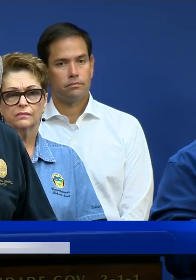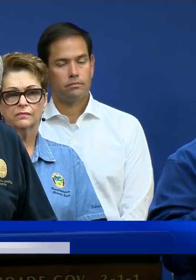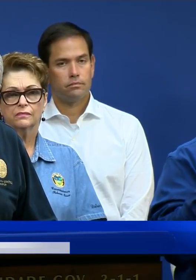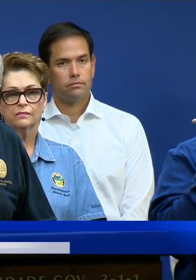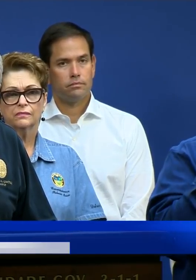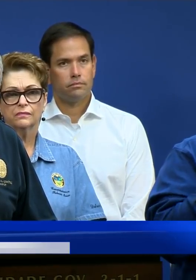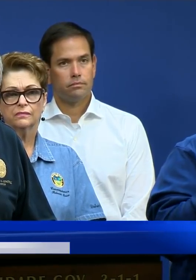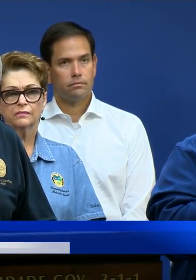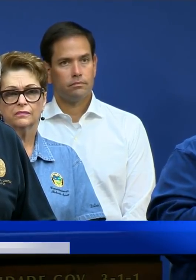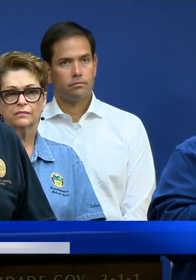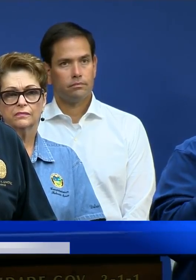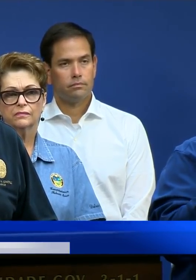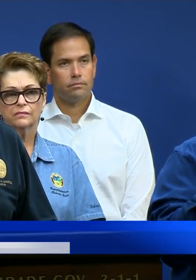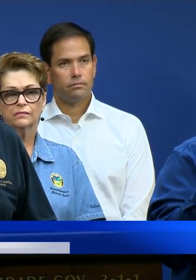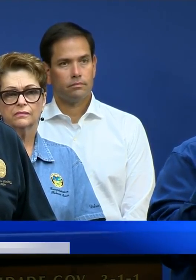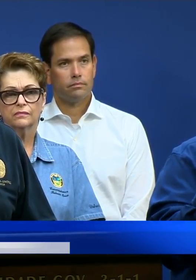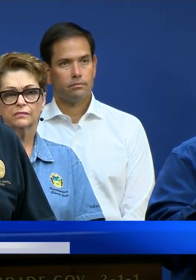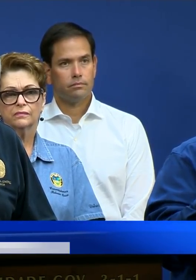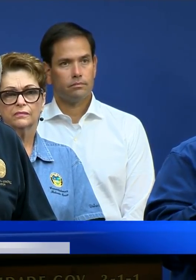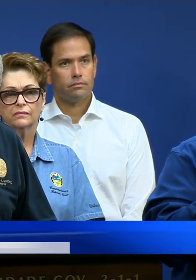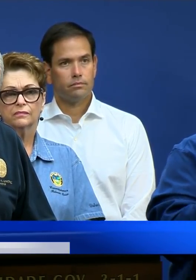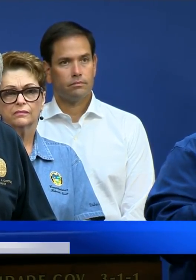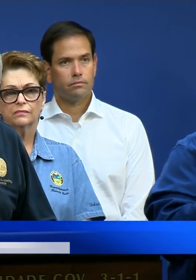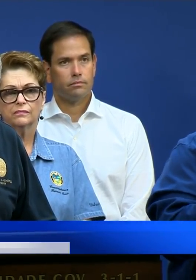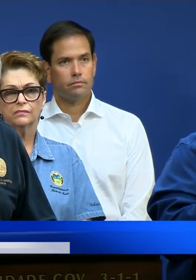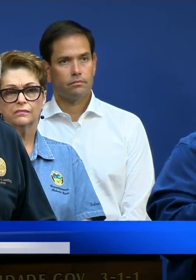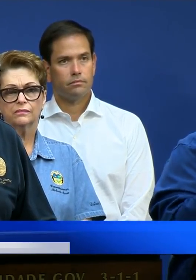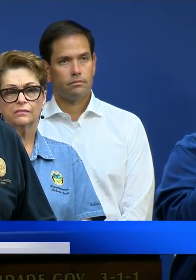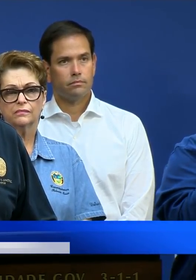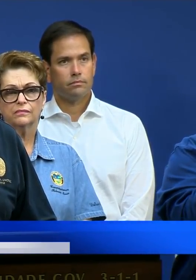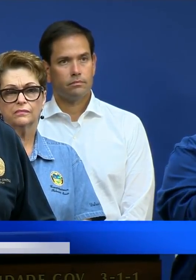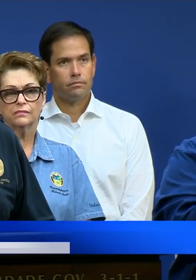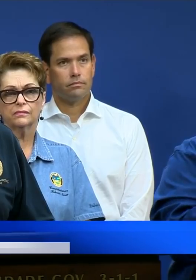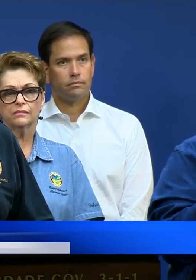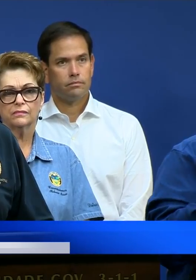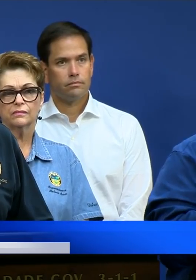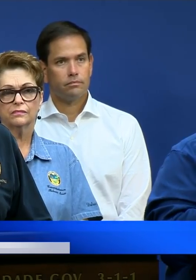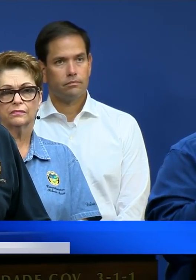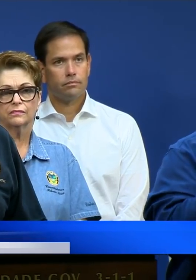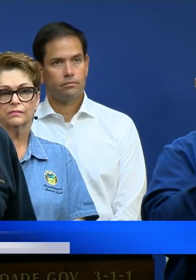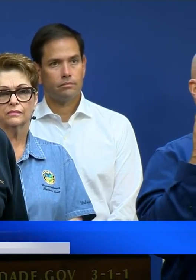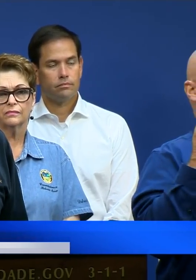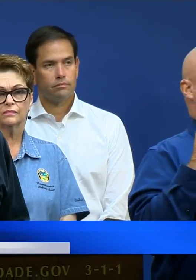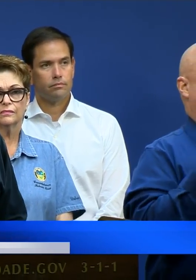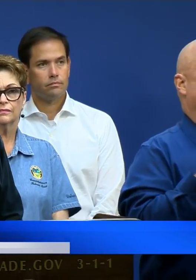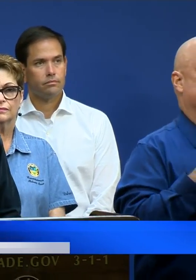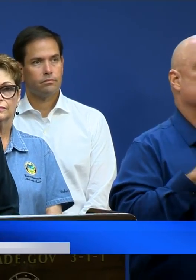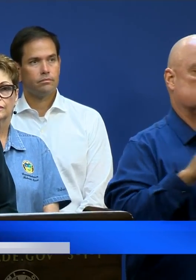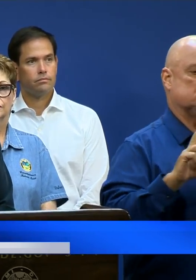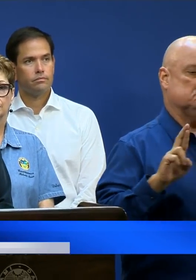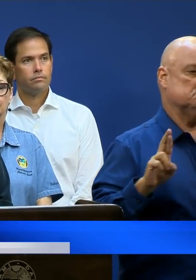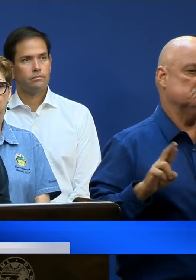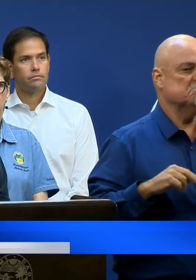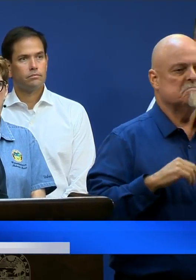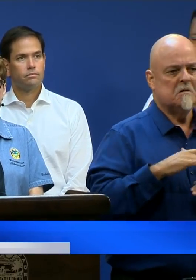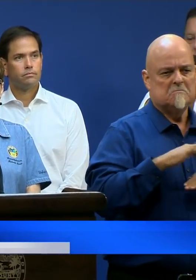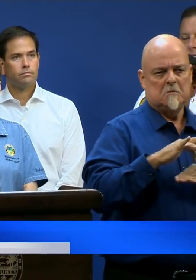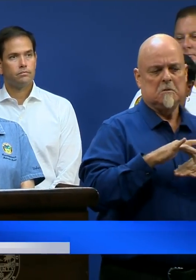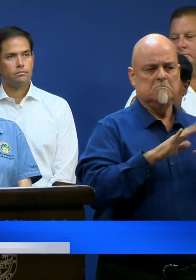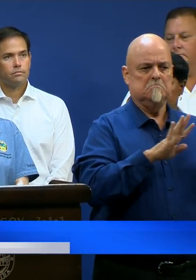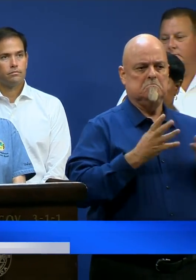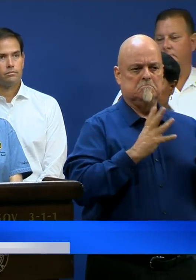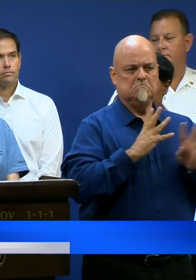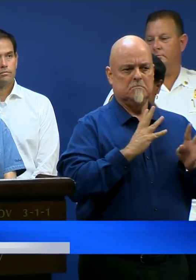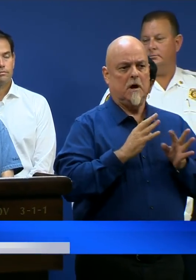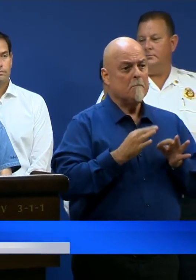Tuesday evening. We increased capacity on our website and it's functioning once again and we have added critical information to